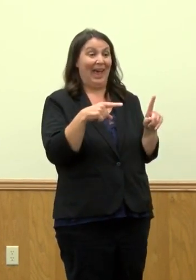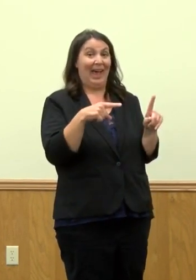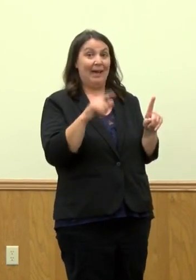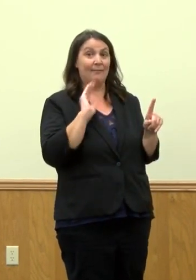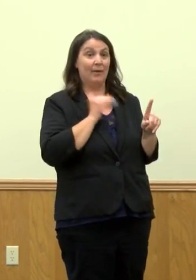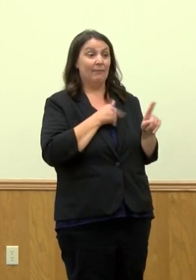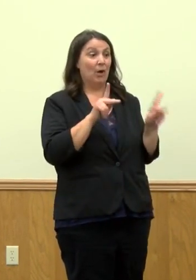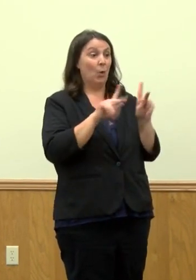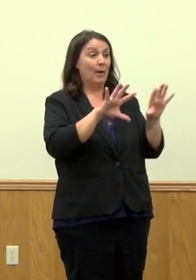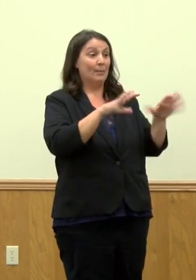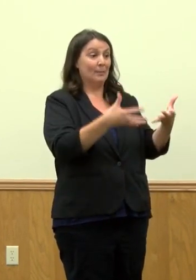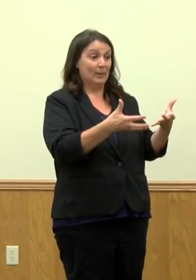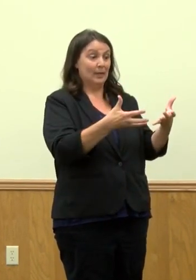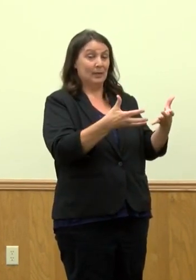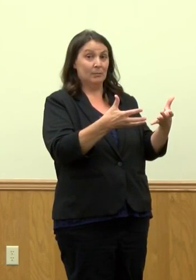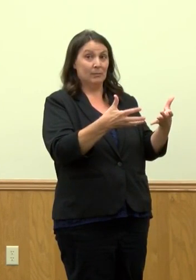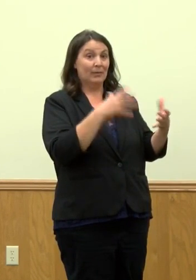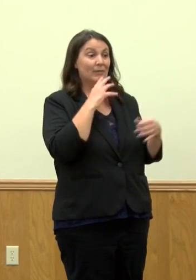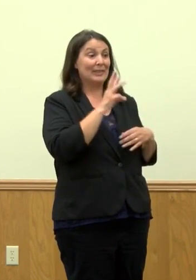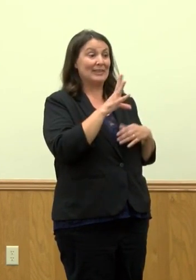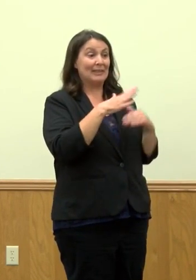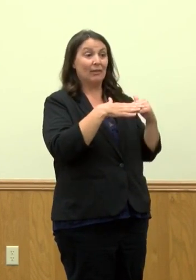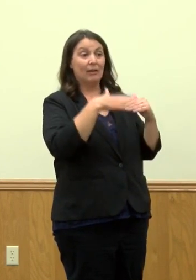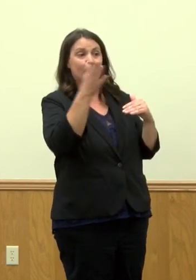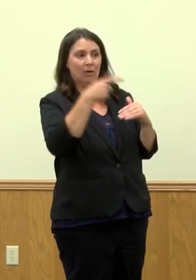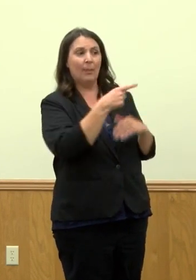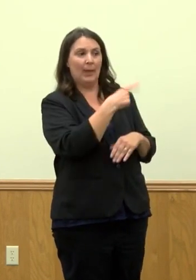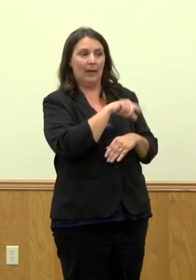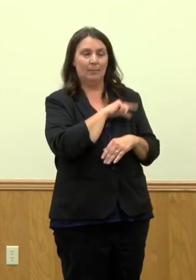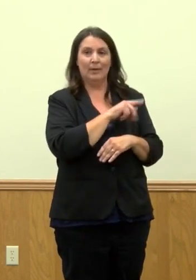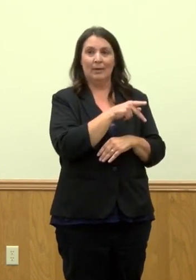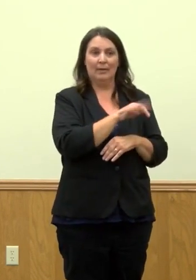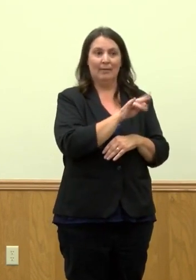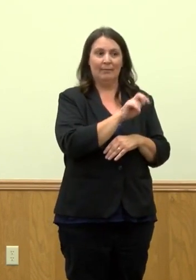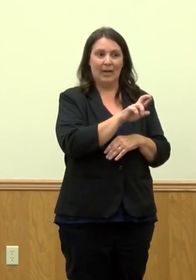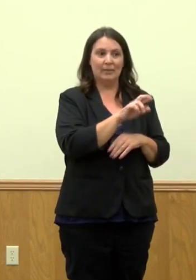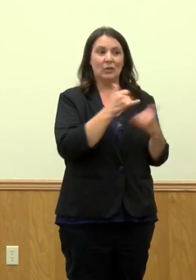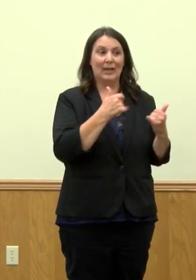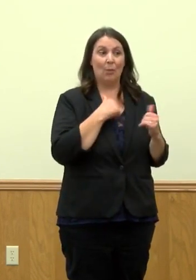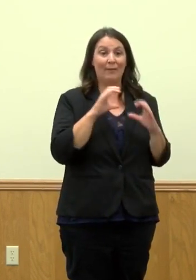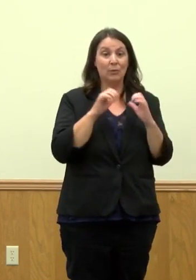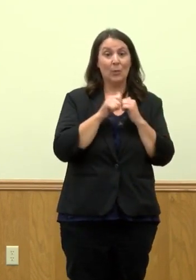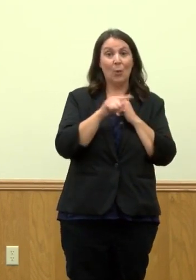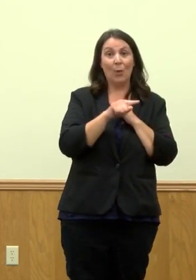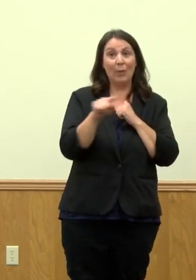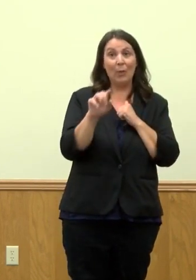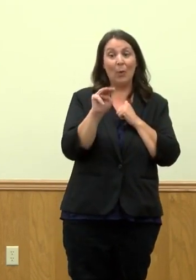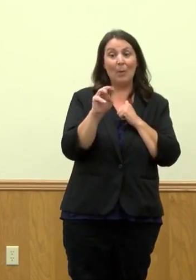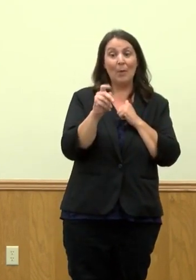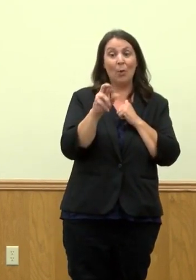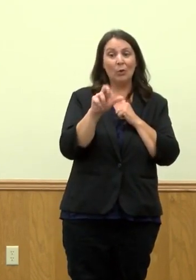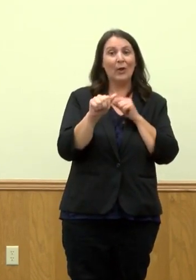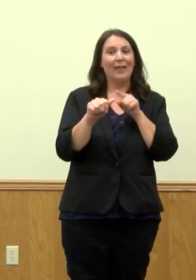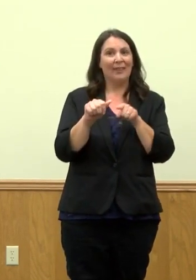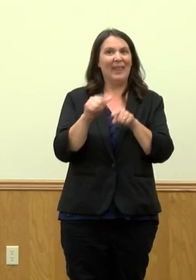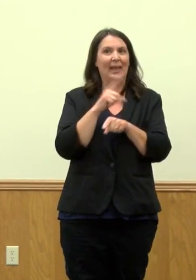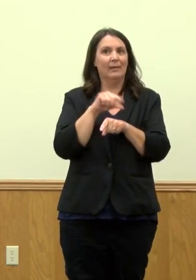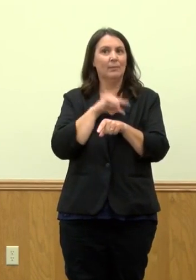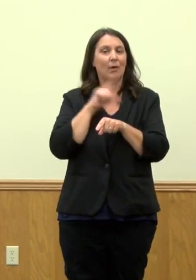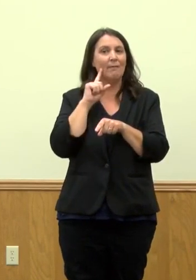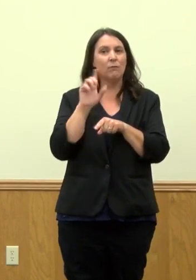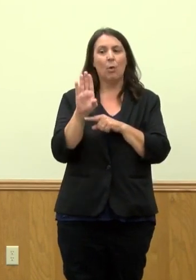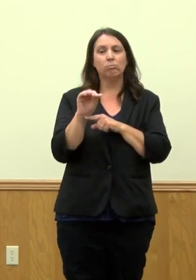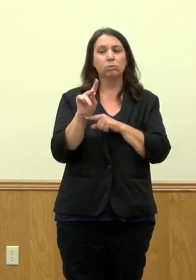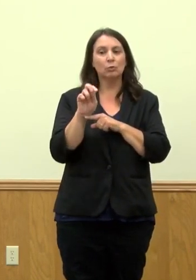65 is eligible for the Pfizer. It's really how we communicate with the other half that's going to be waiting to get that booster eligibility for